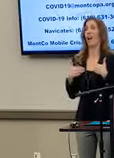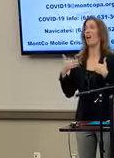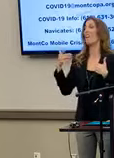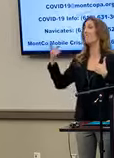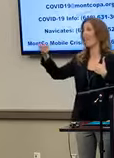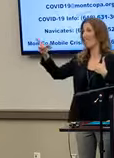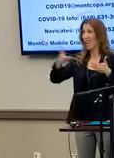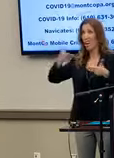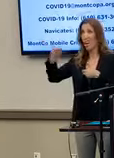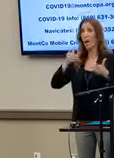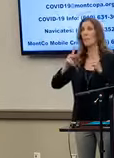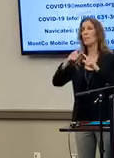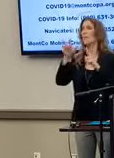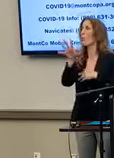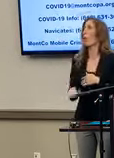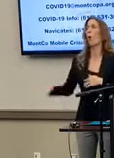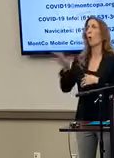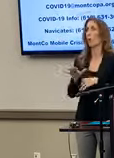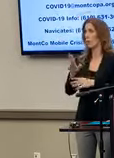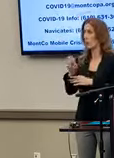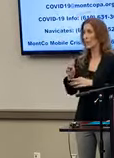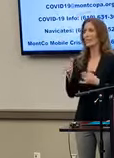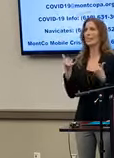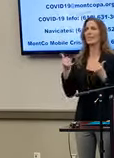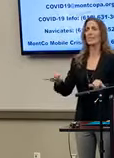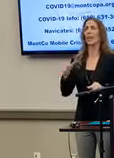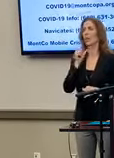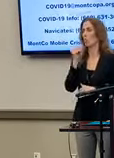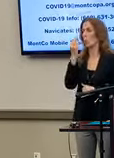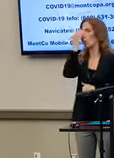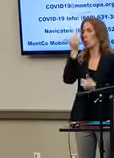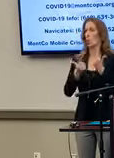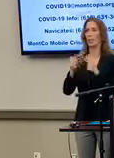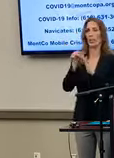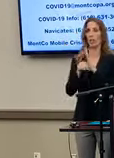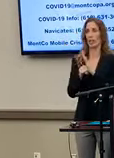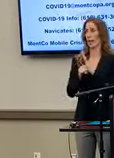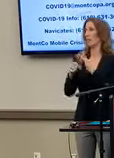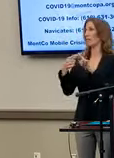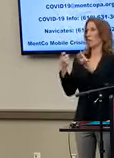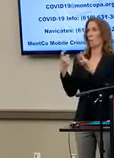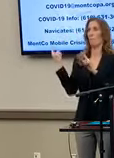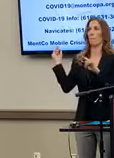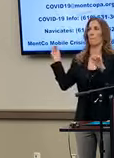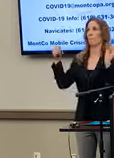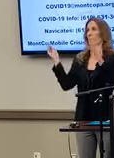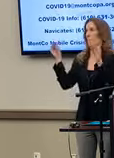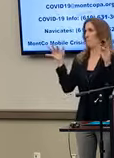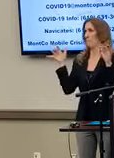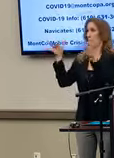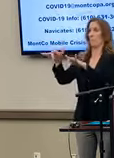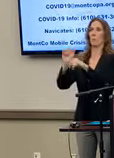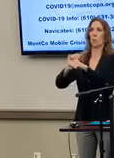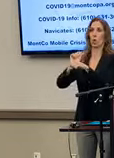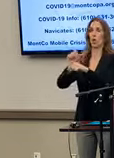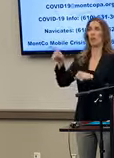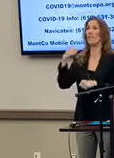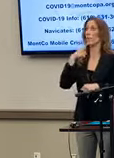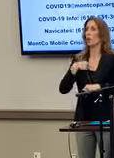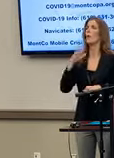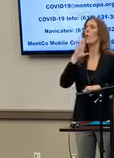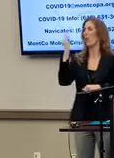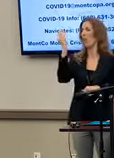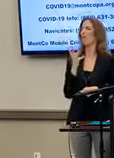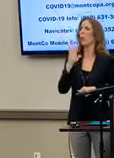in people from all over the United States. I still do not know from which states they have come. They have told me they will get us that